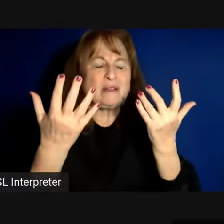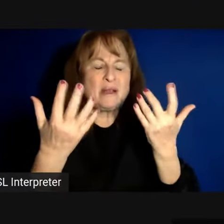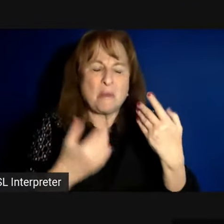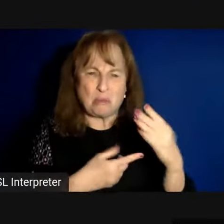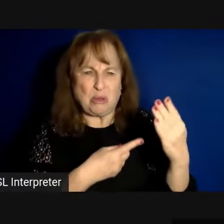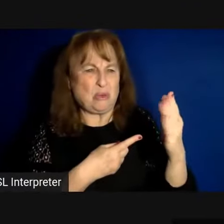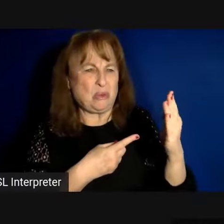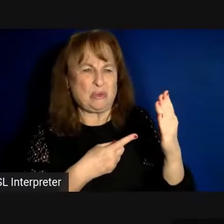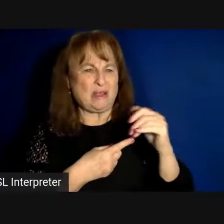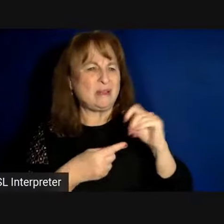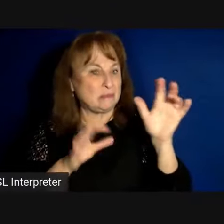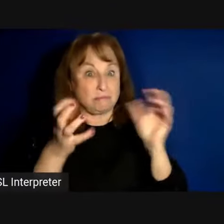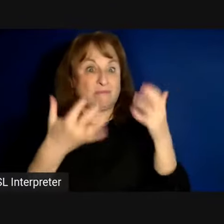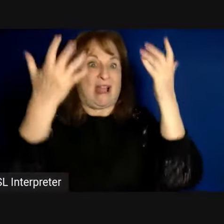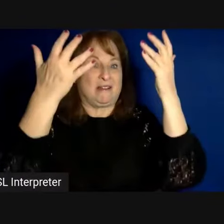it was ablaze